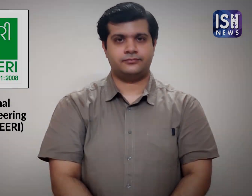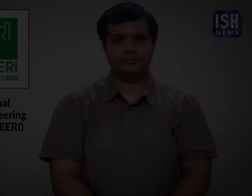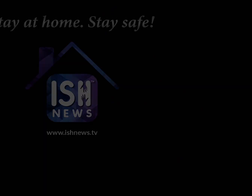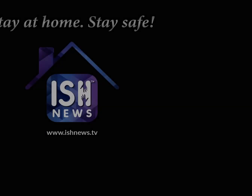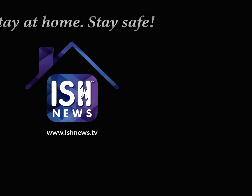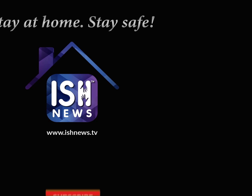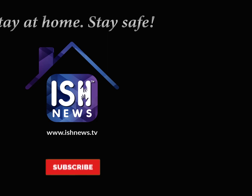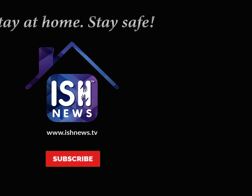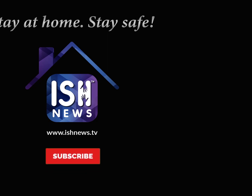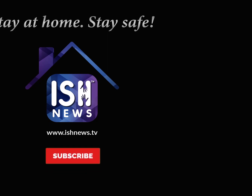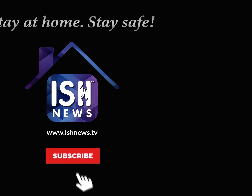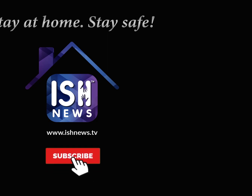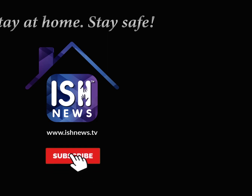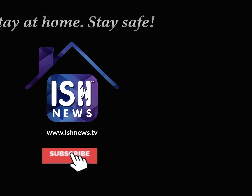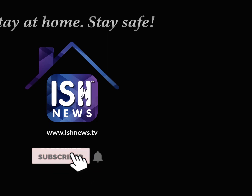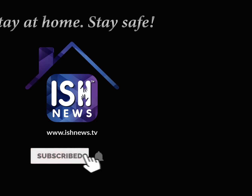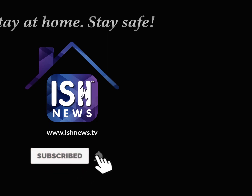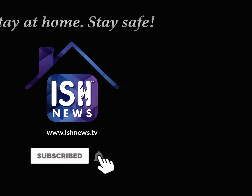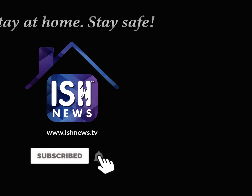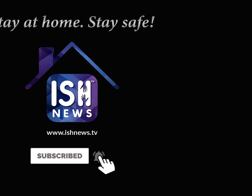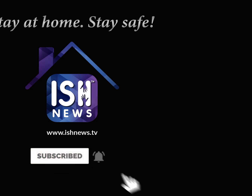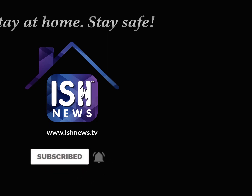Aurangabad is amount of paint. 11. At Thank